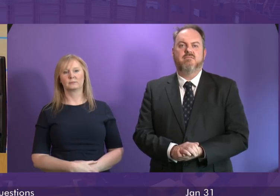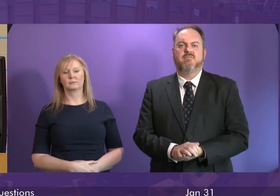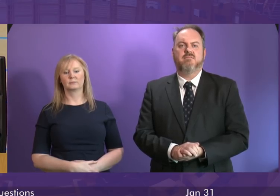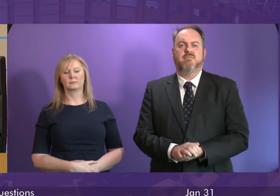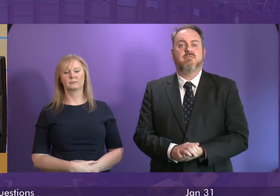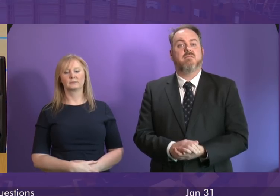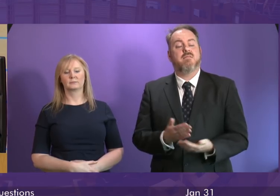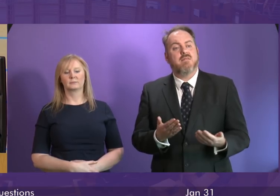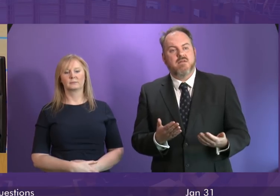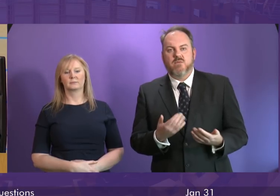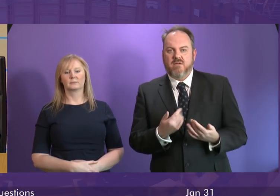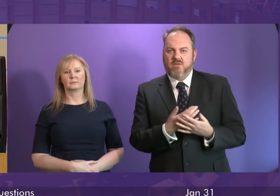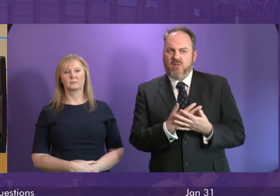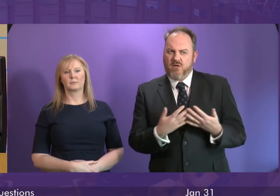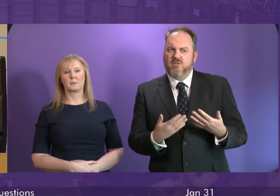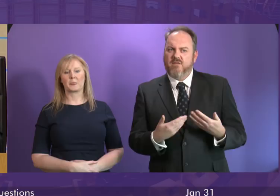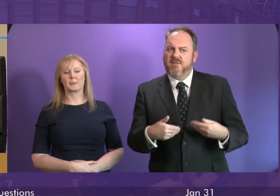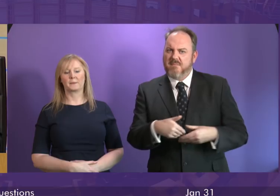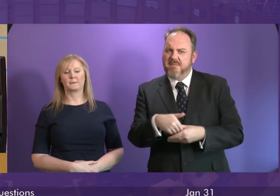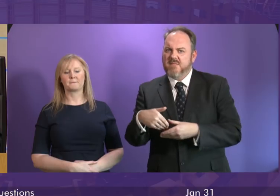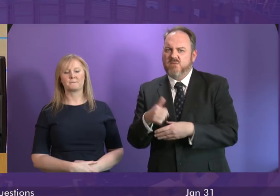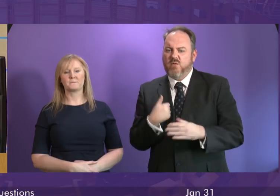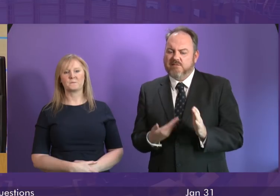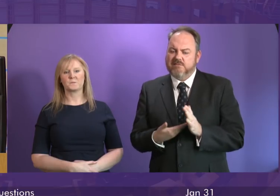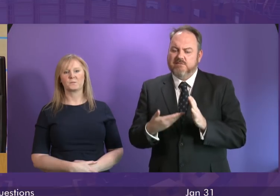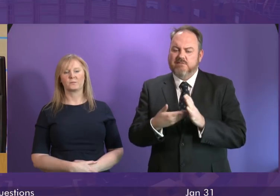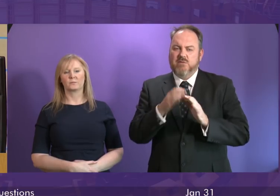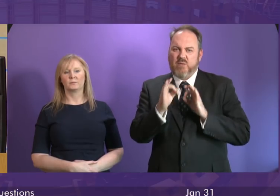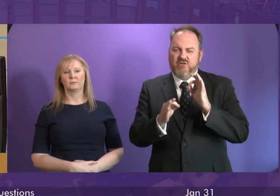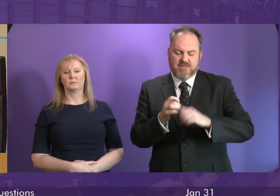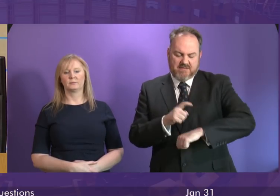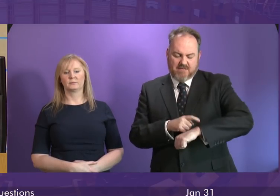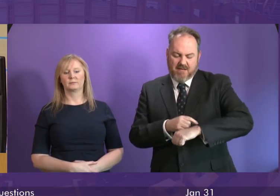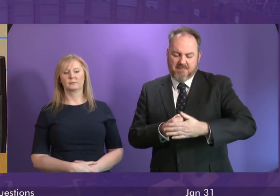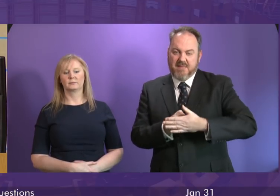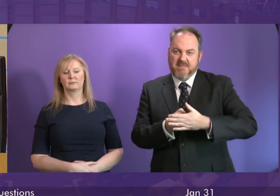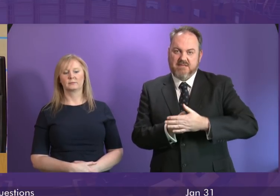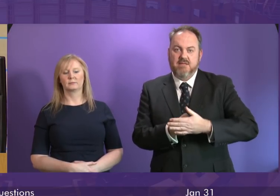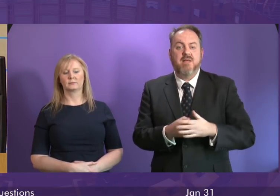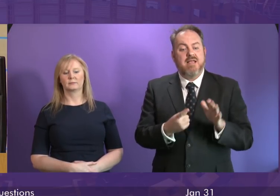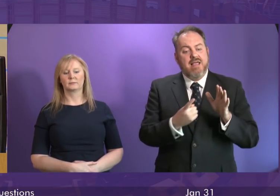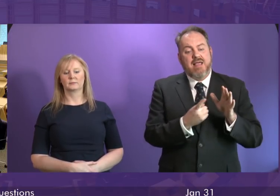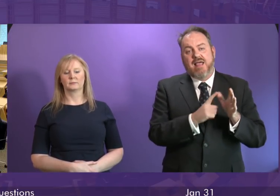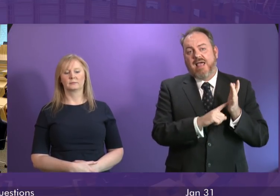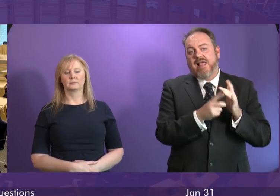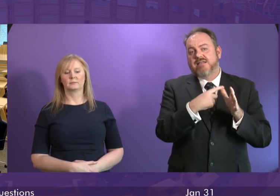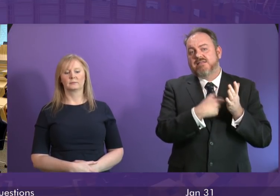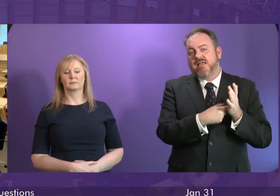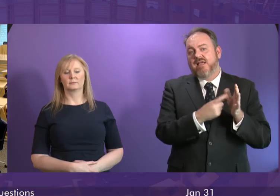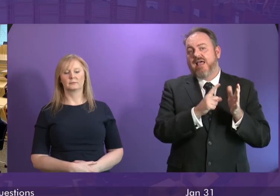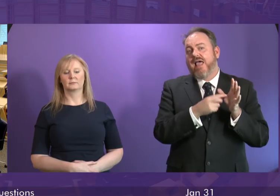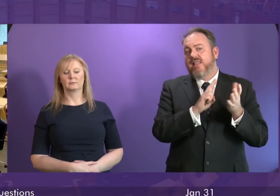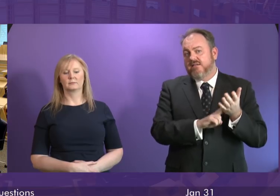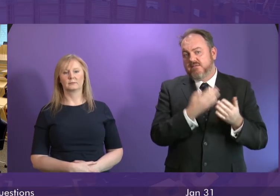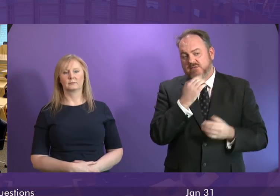now there are a lot of members wish to ask supplementary questions today we'll see how many we get through the first from Alistair Allen to be followed by Alexander Burnett